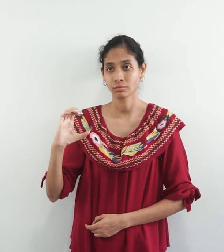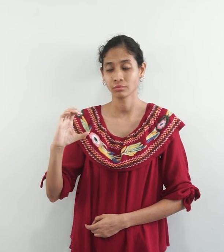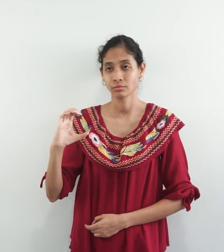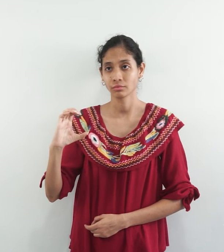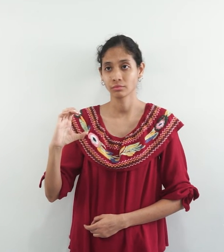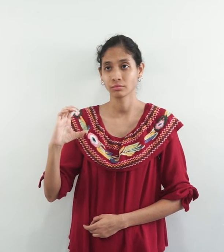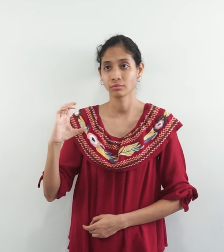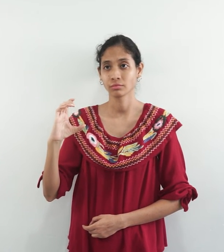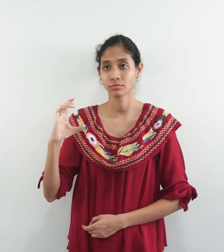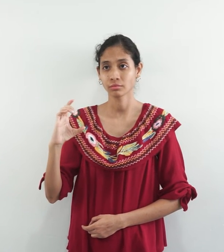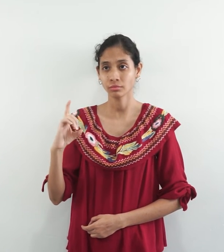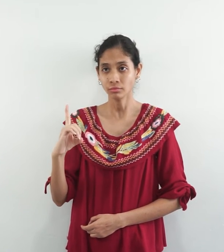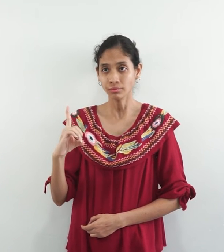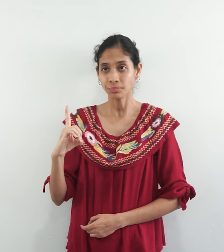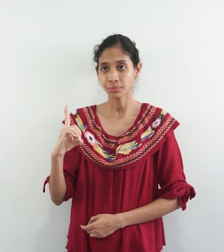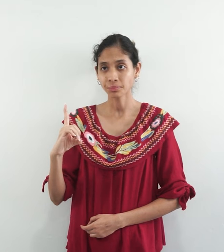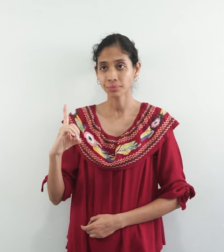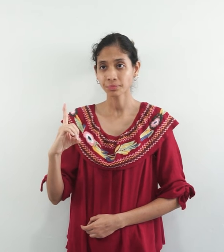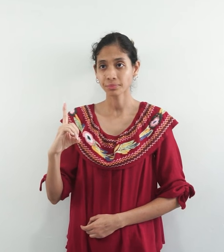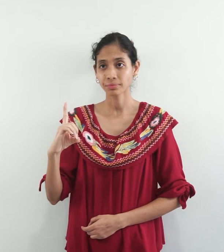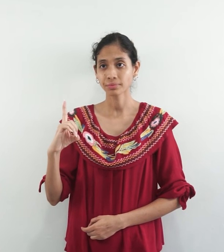D, E,